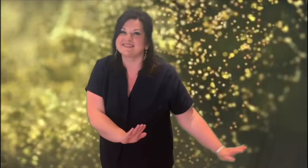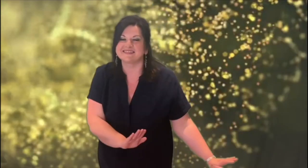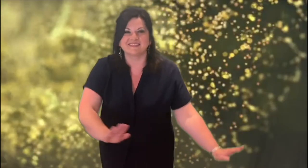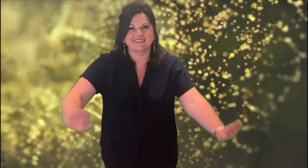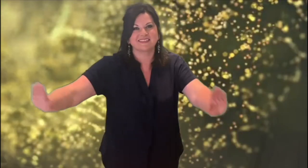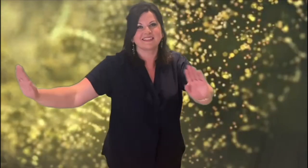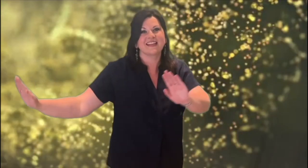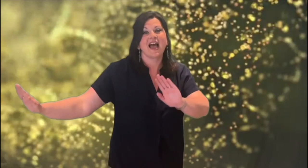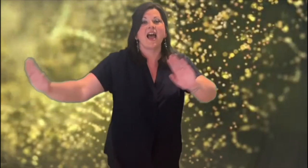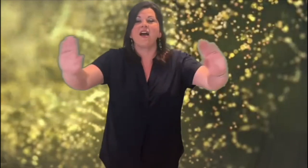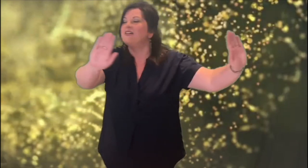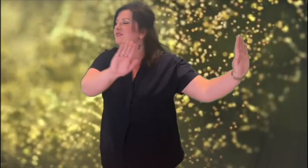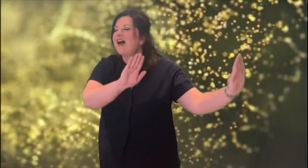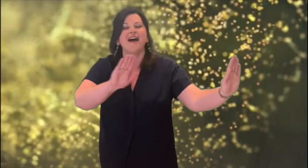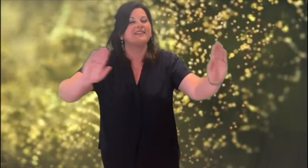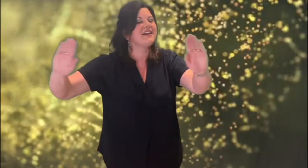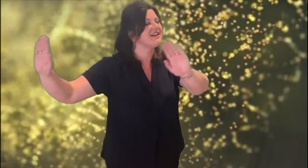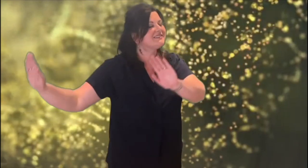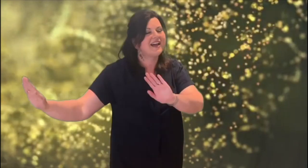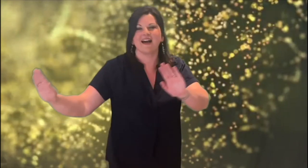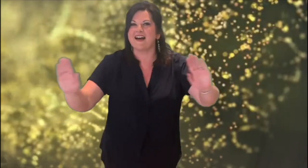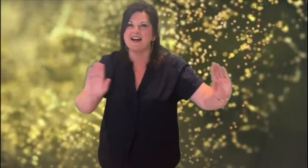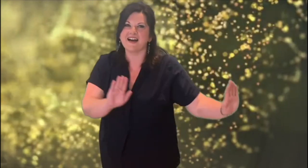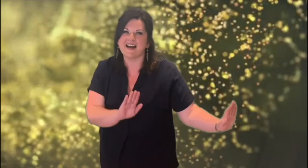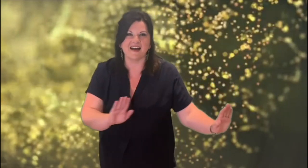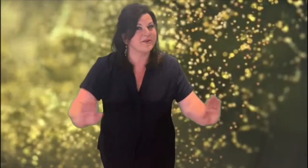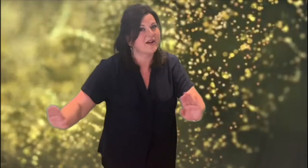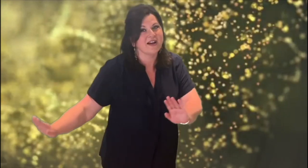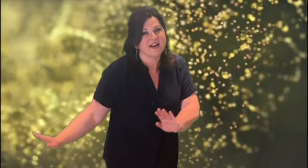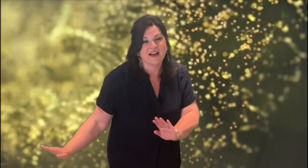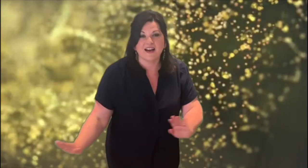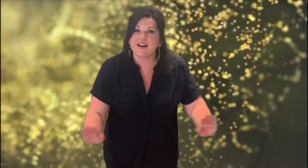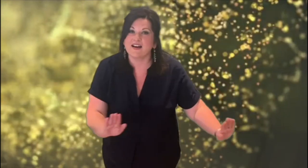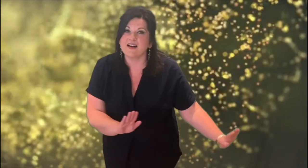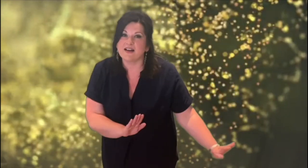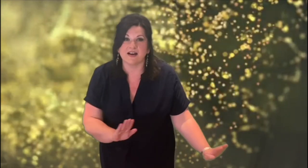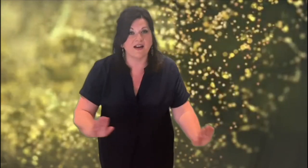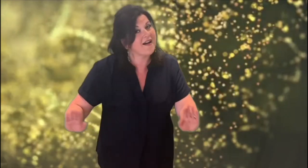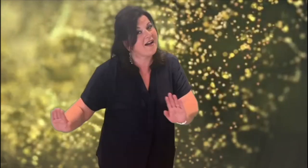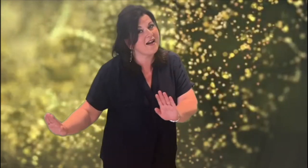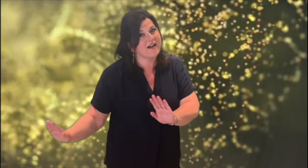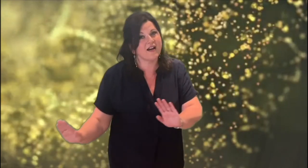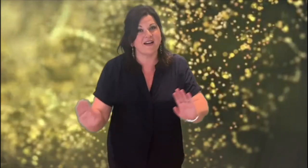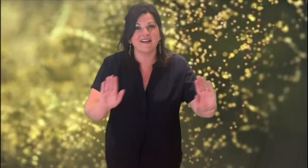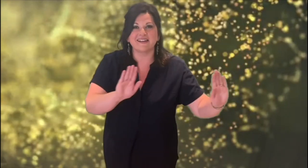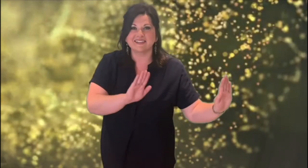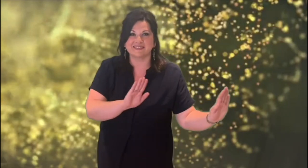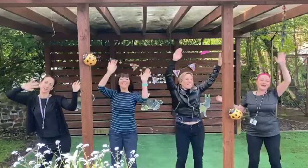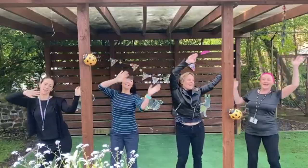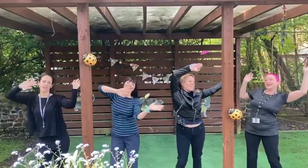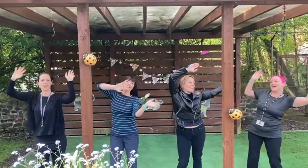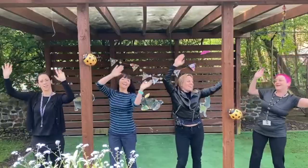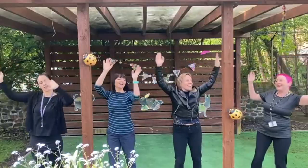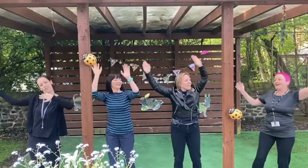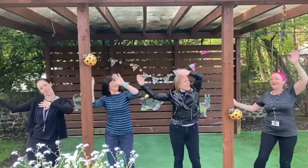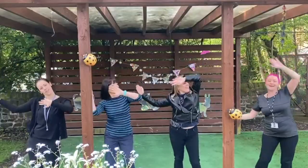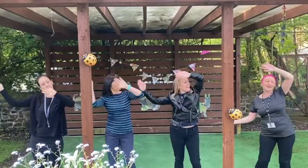prejud-la-la-la-la-la-la-la